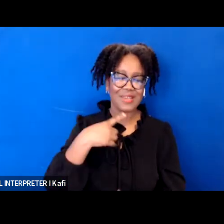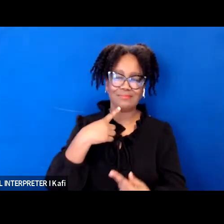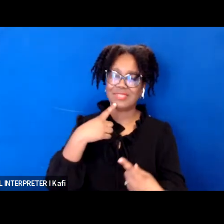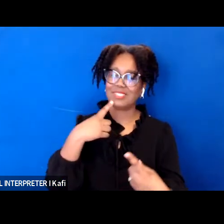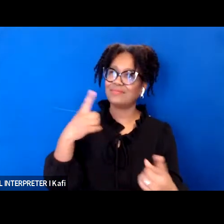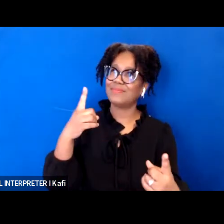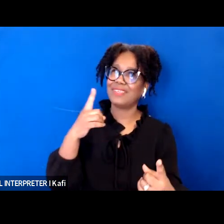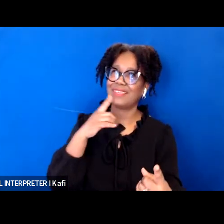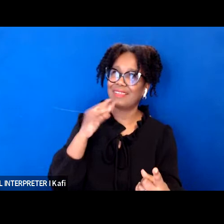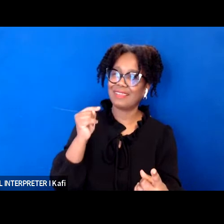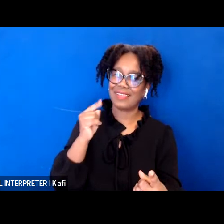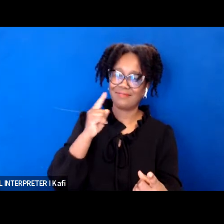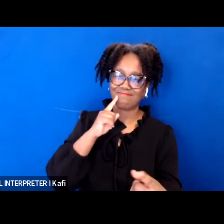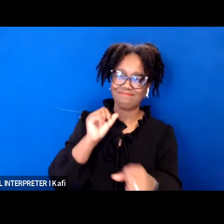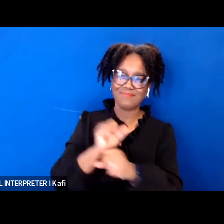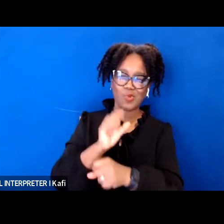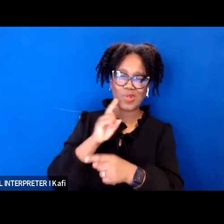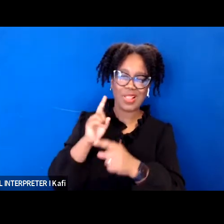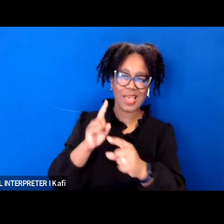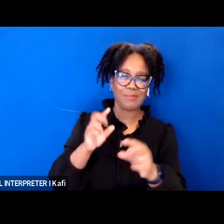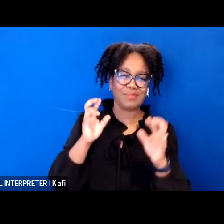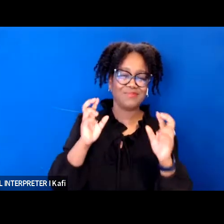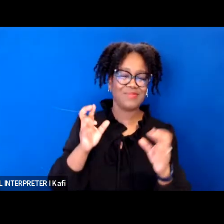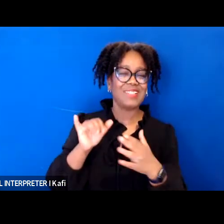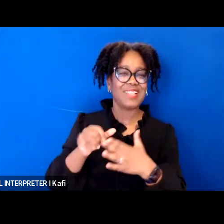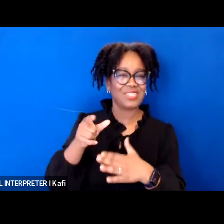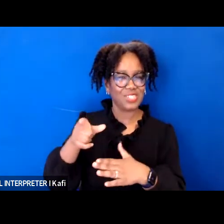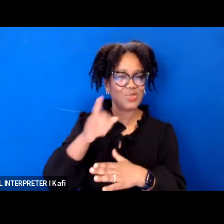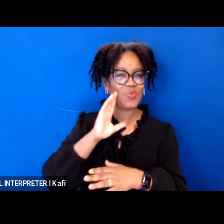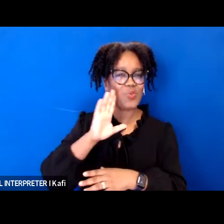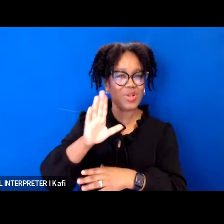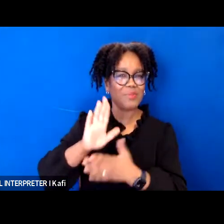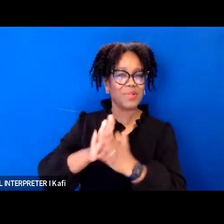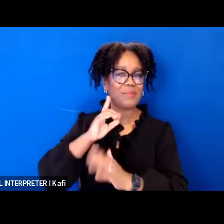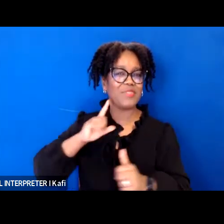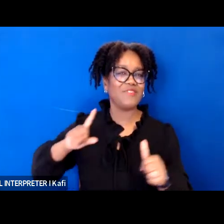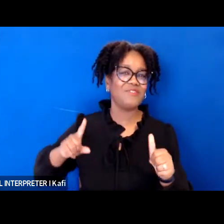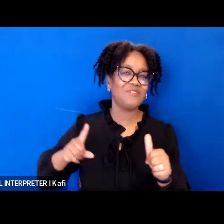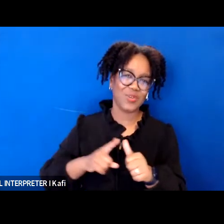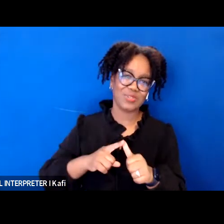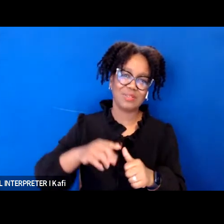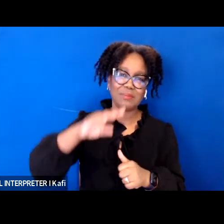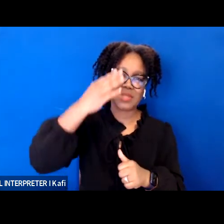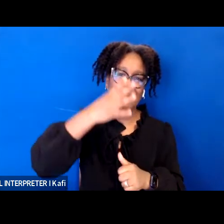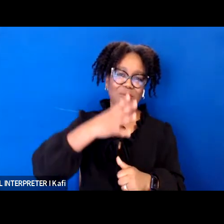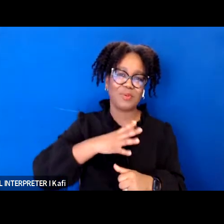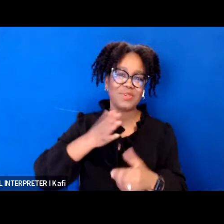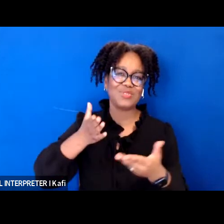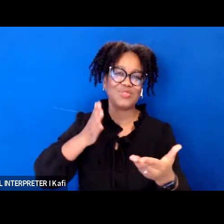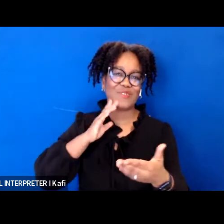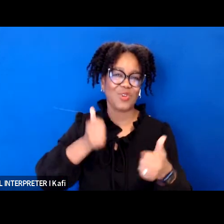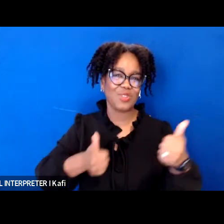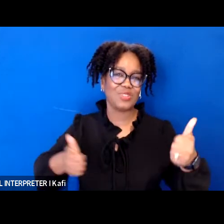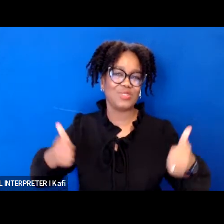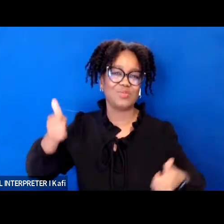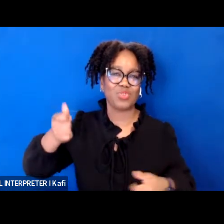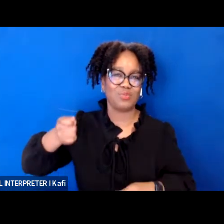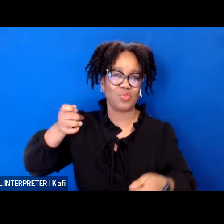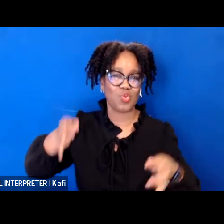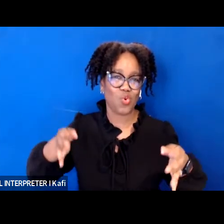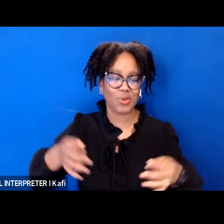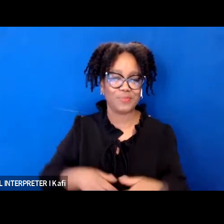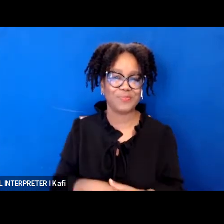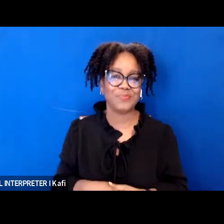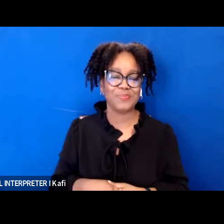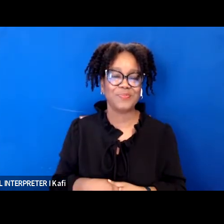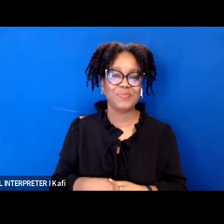supreme court there's a lot to process in this moment and so much to celebrate and now more than ever every